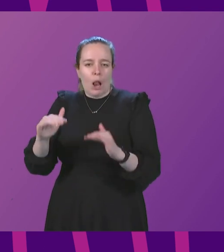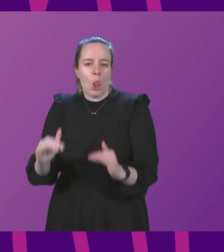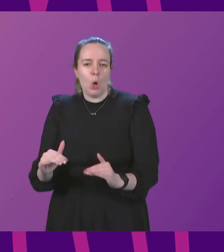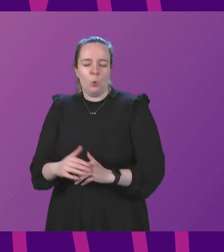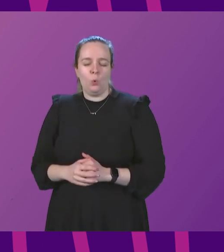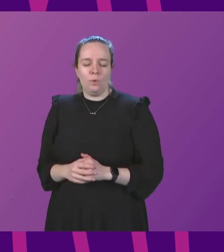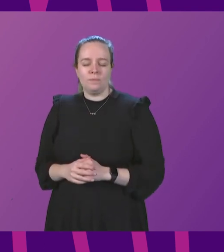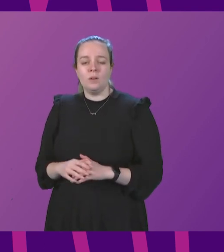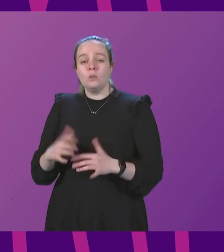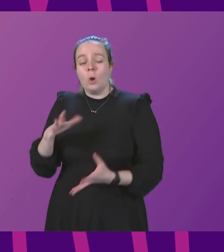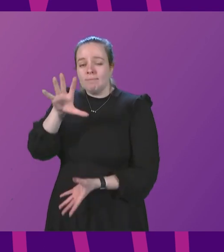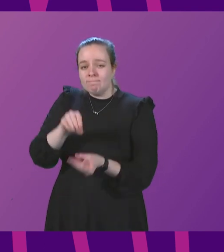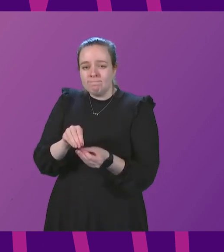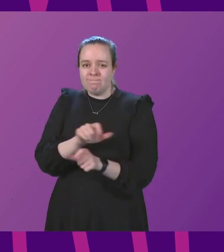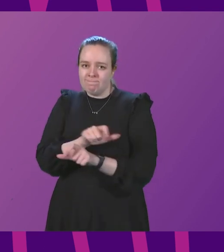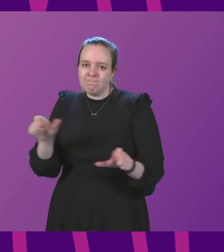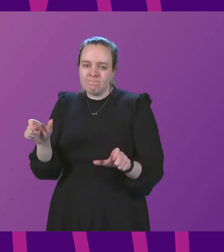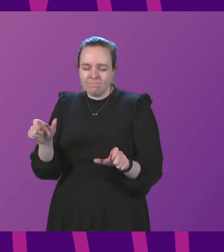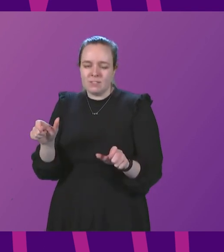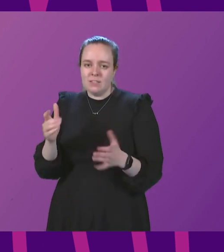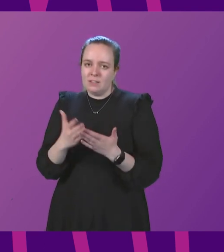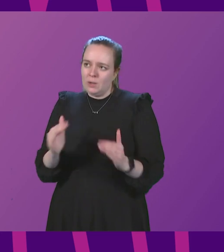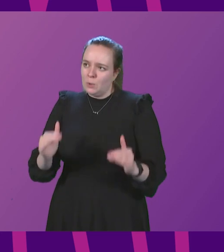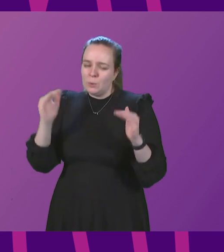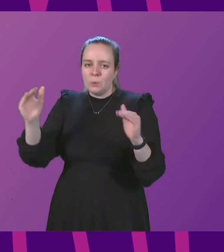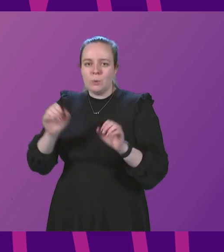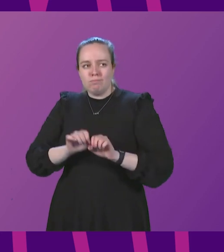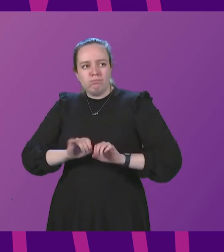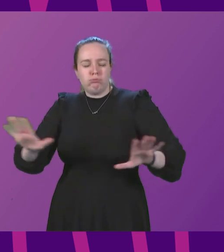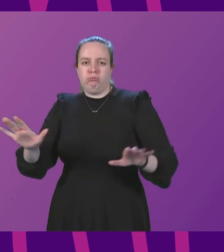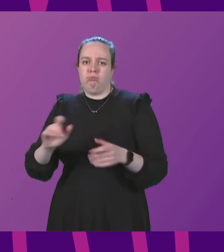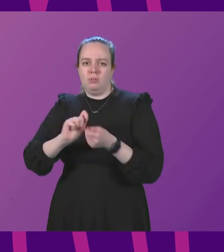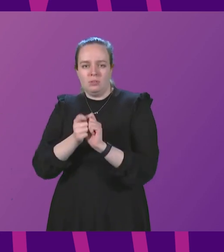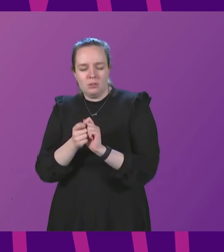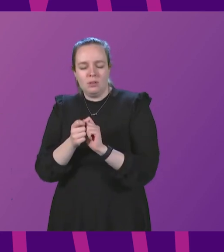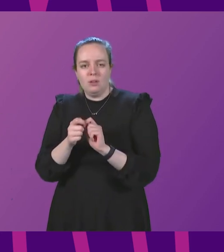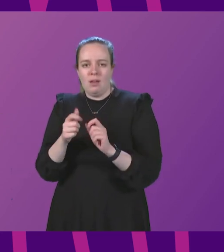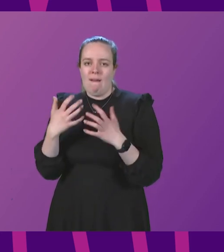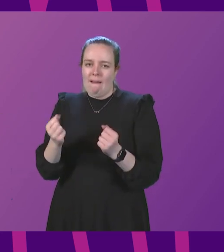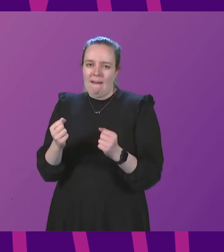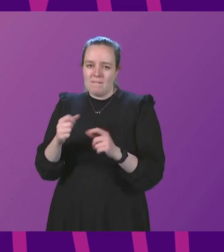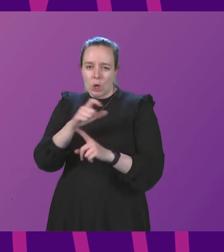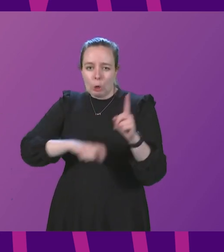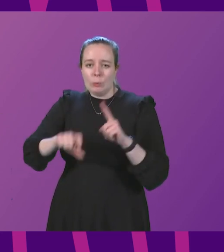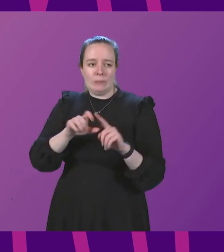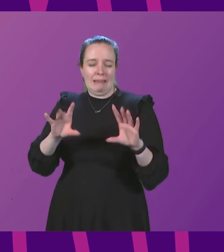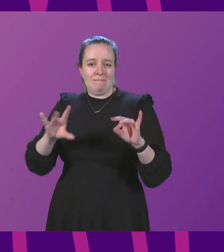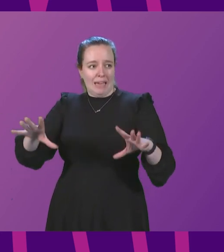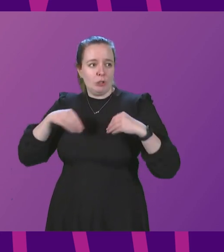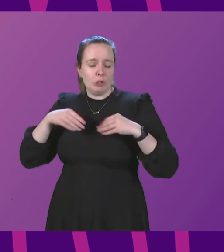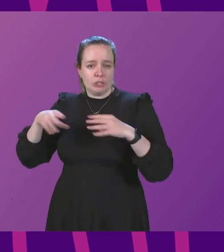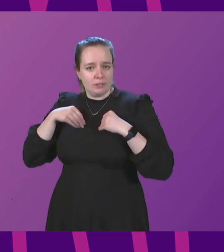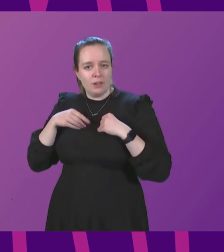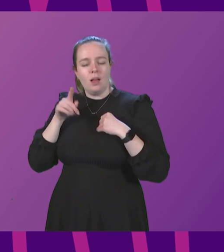So, in summary, we continue to face a very highly transmissible variant that is causing a high level of community infection. However,